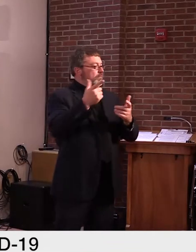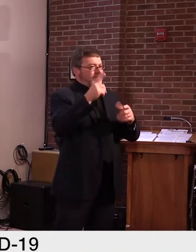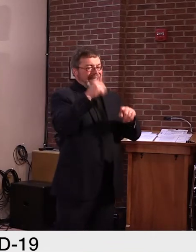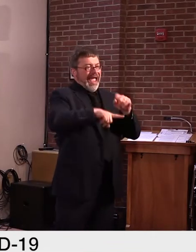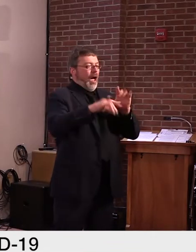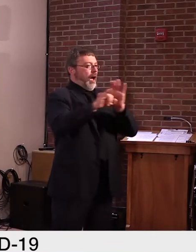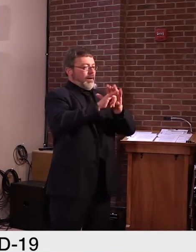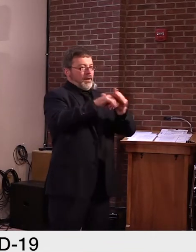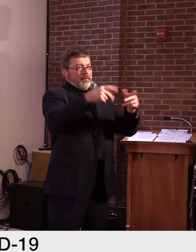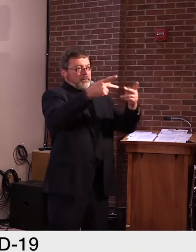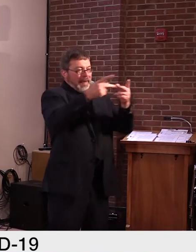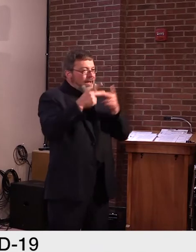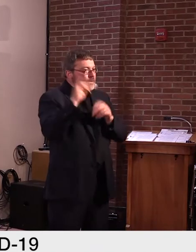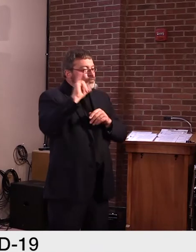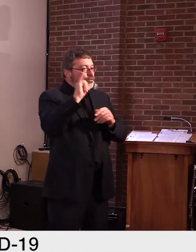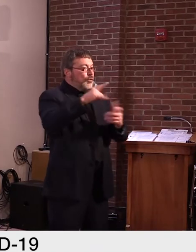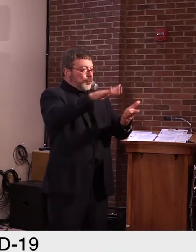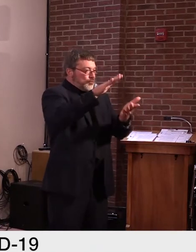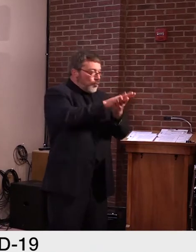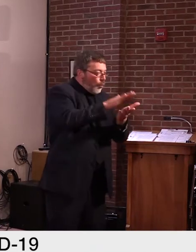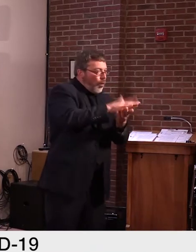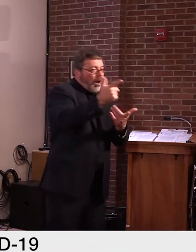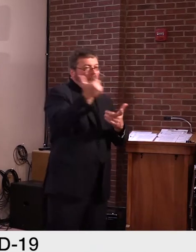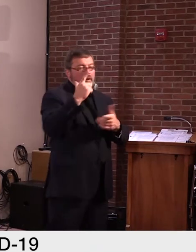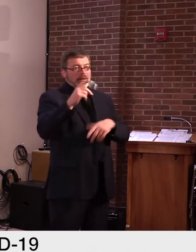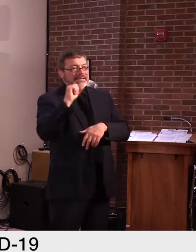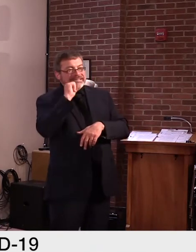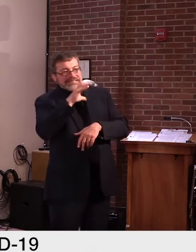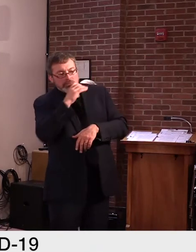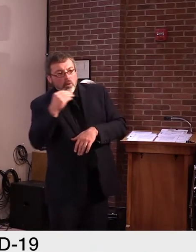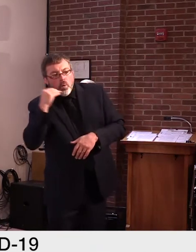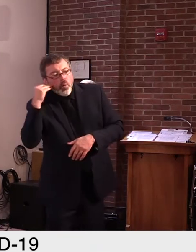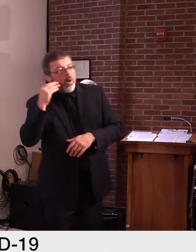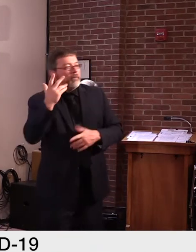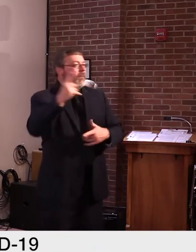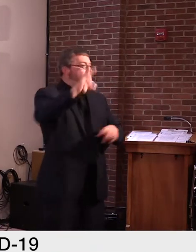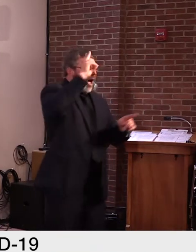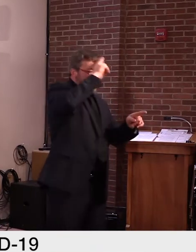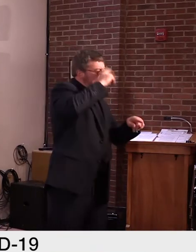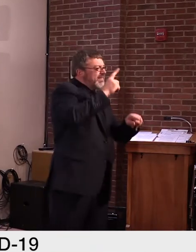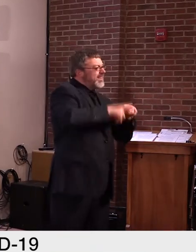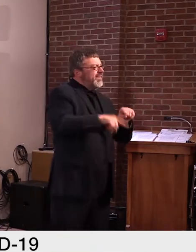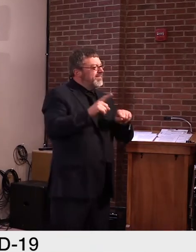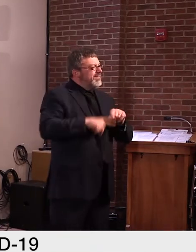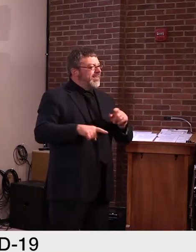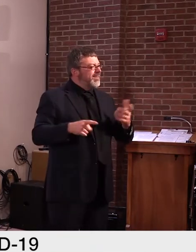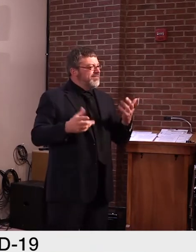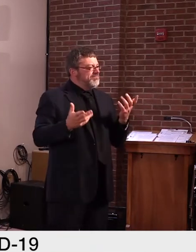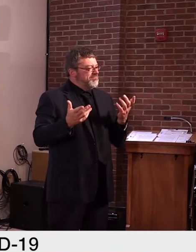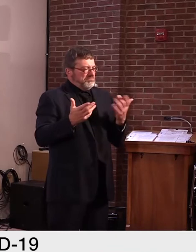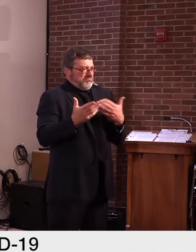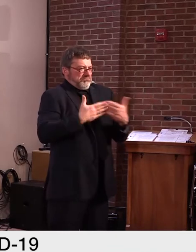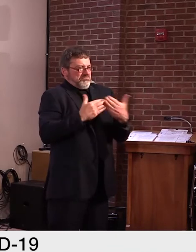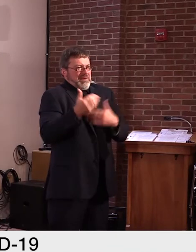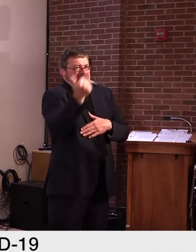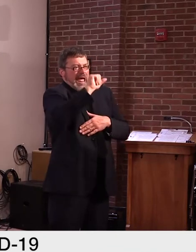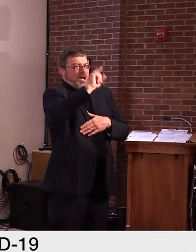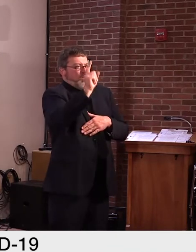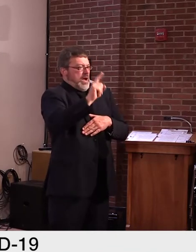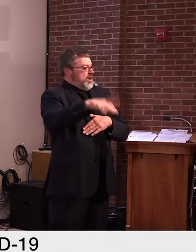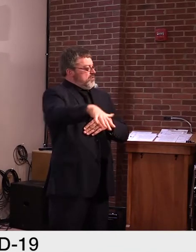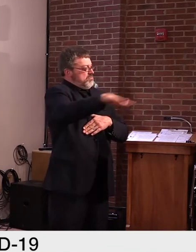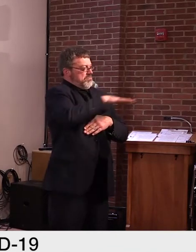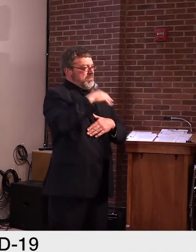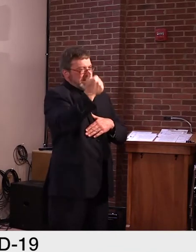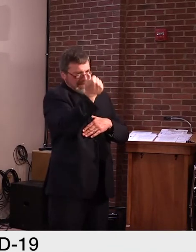or a, uh, hospitality sector facility, um, words